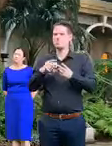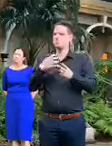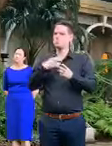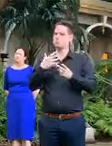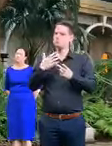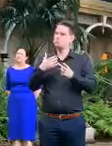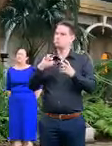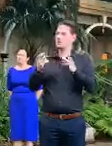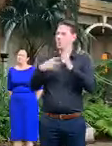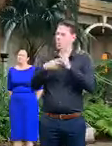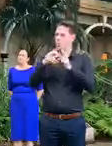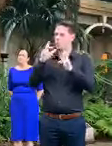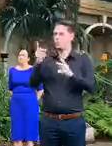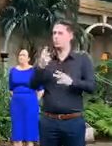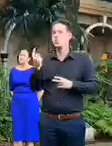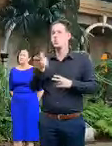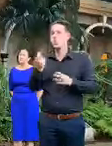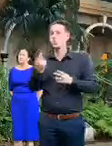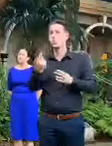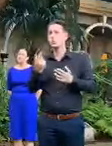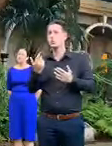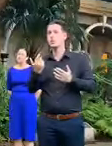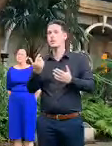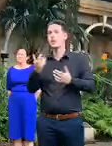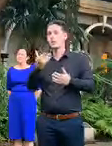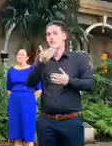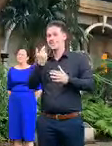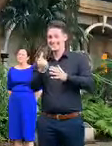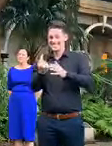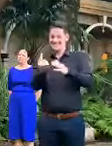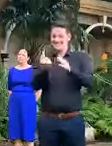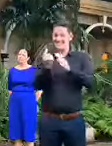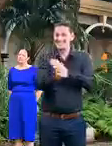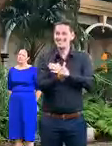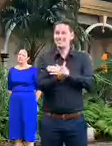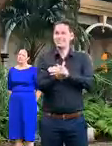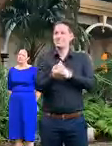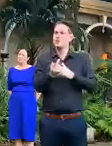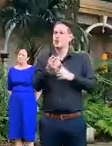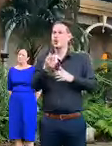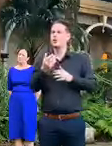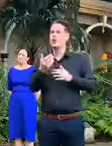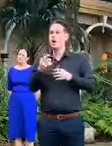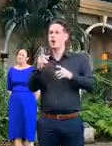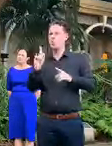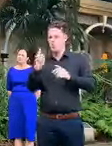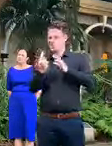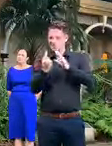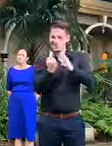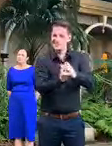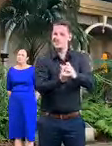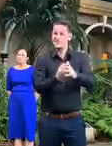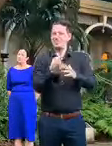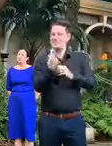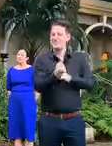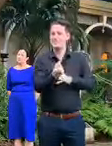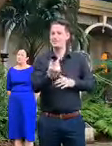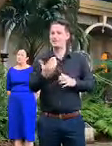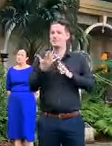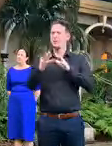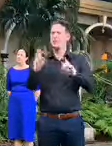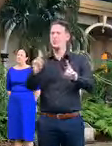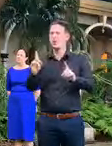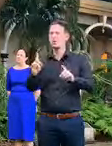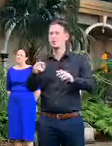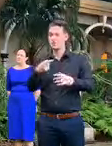more important. That's the people we're asking to go into isolation. The difference is we ask you to go into isolation if